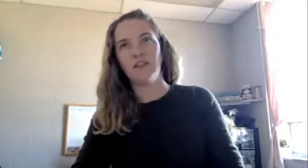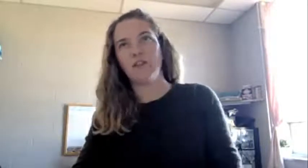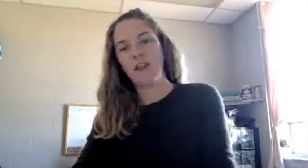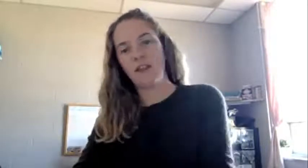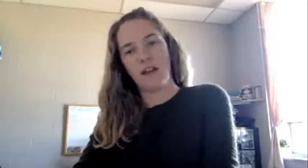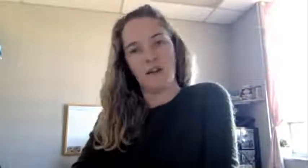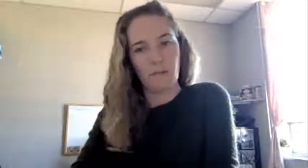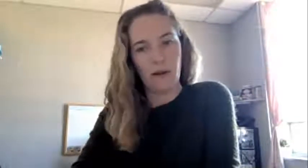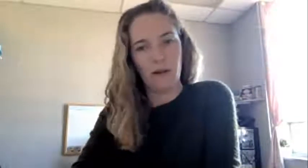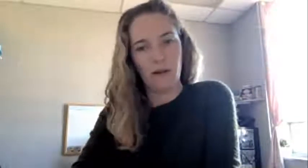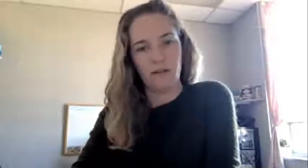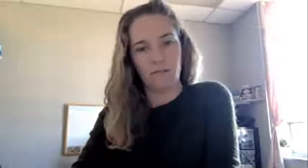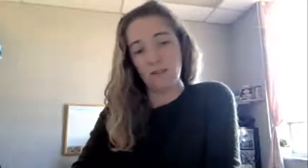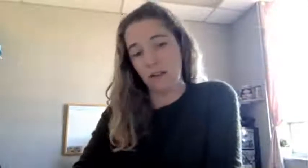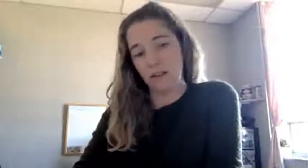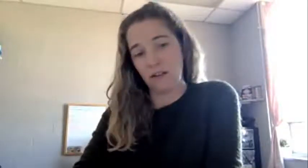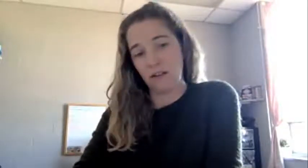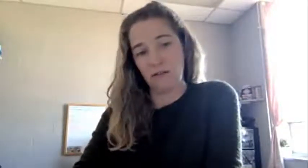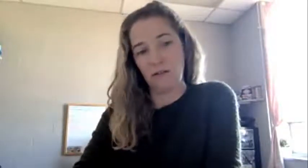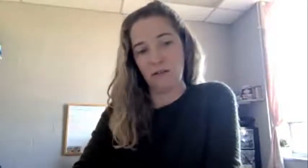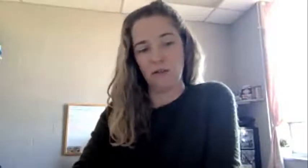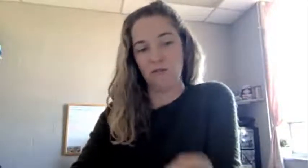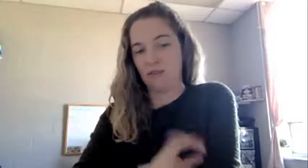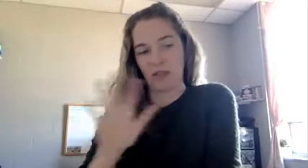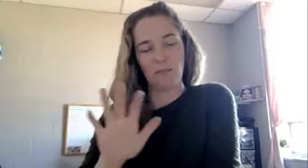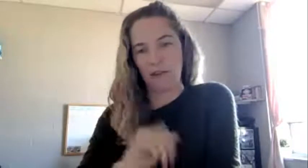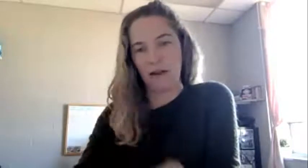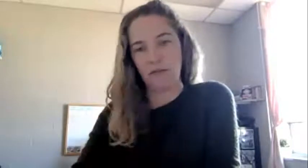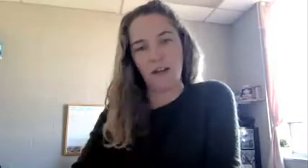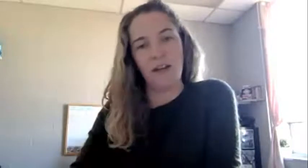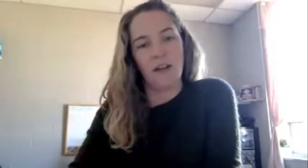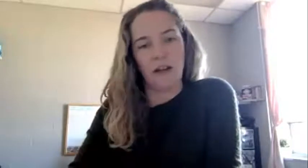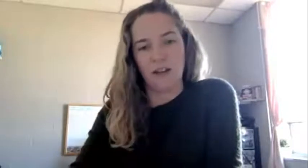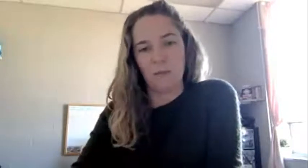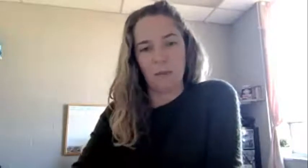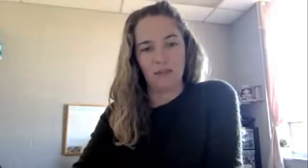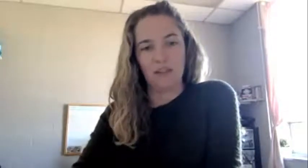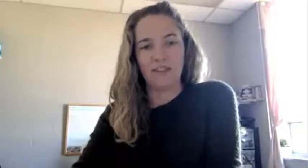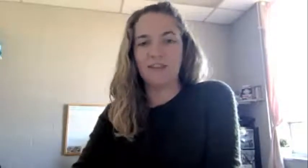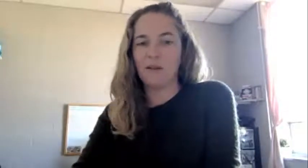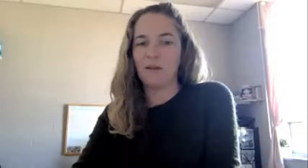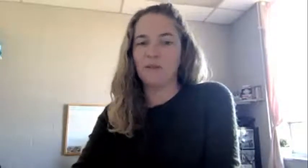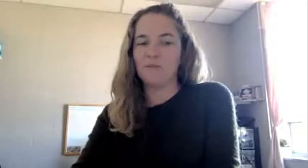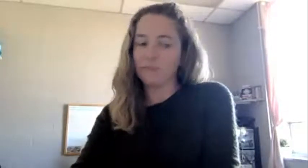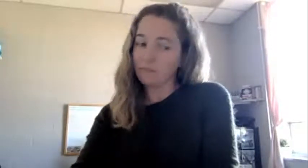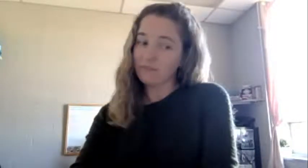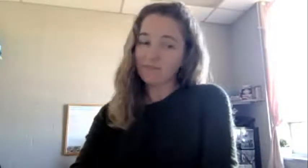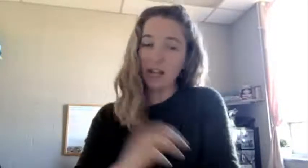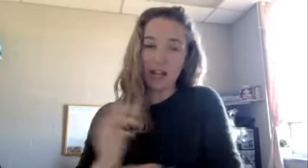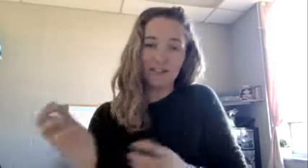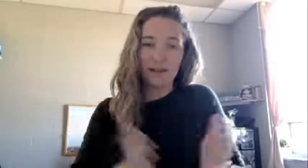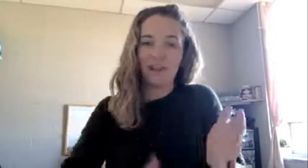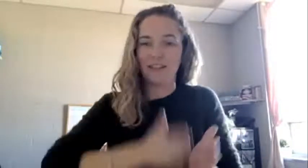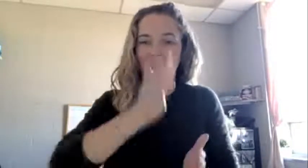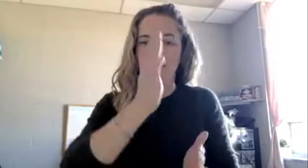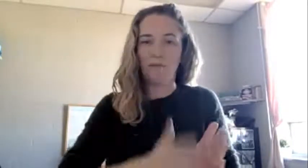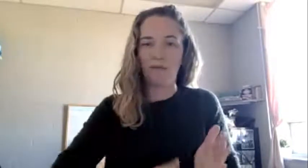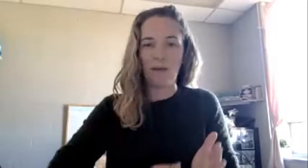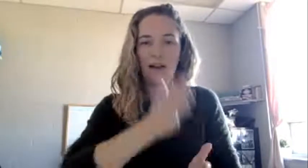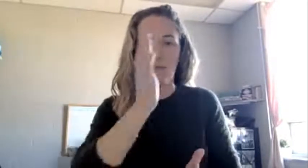Duquesne now. But a scholar in the field who is like profound has published a lot. So I still got to kind of move right back up by